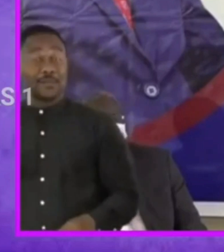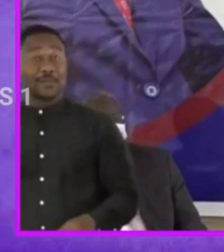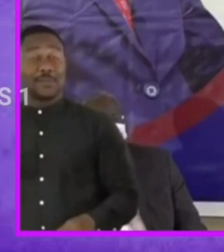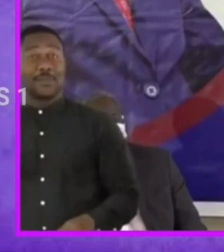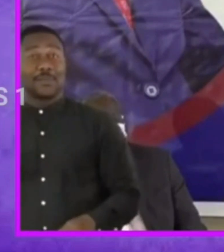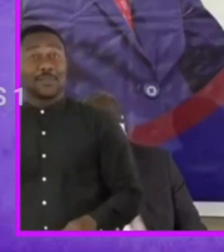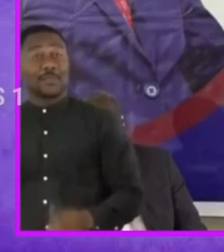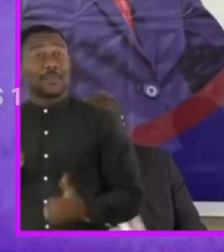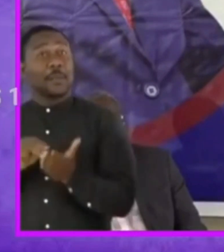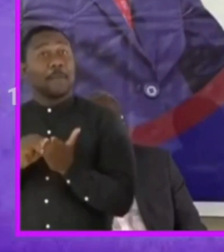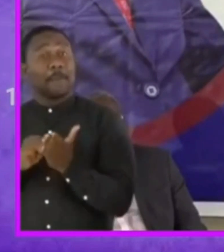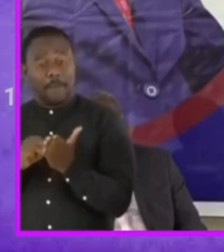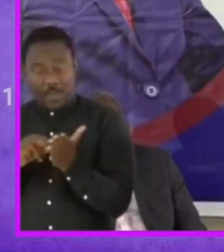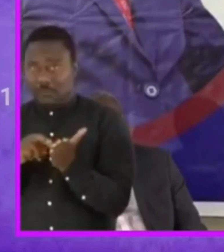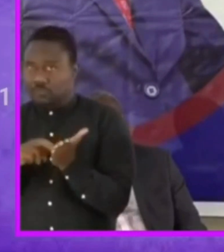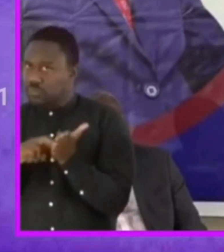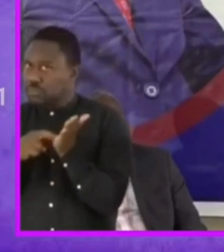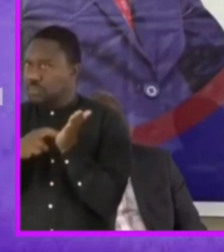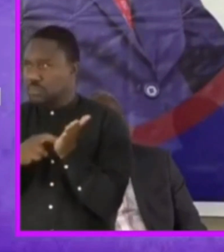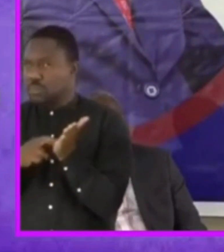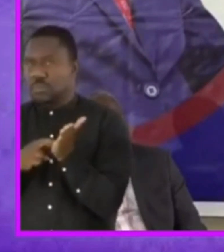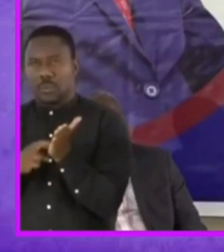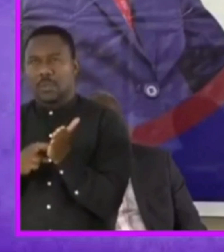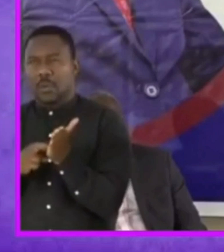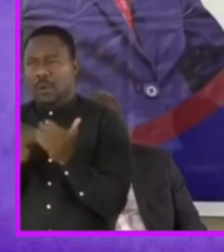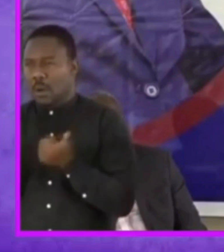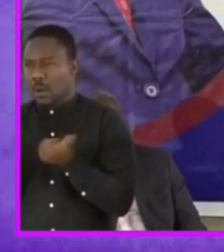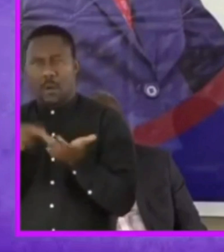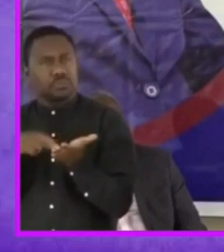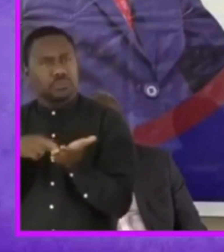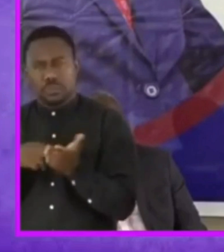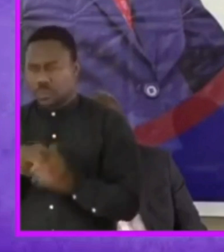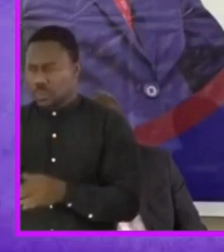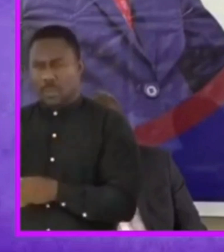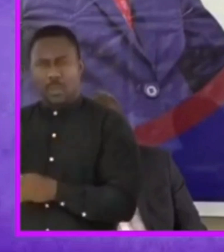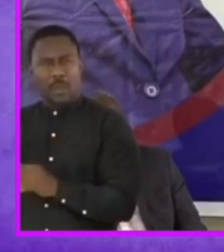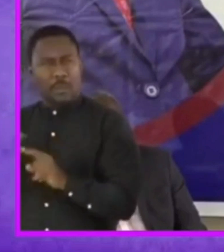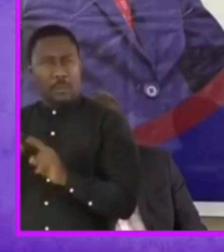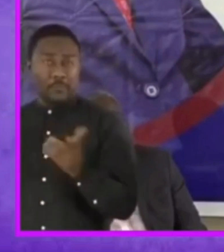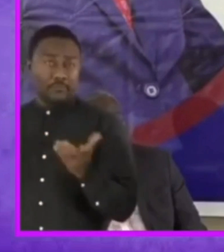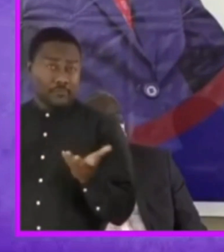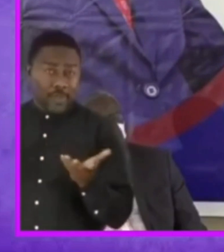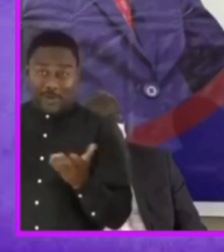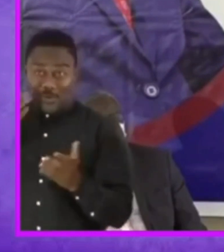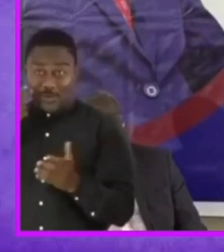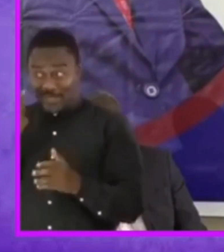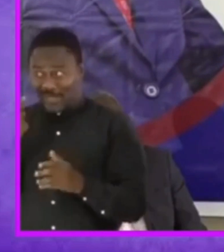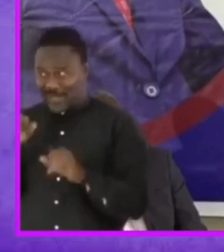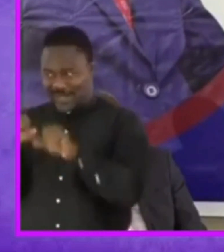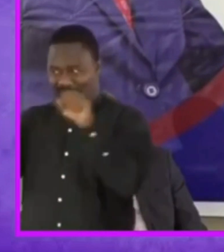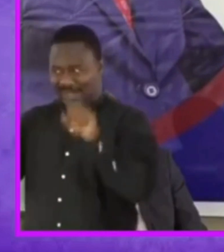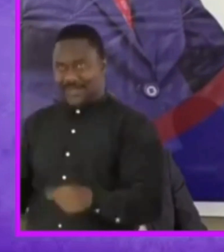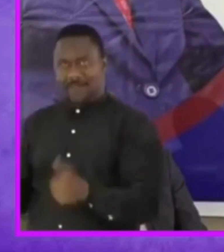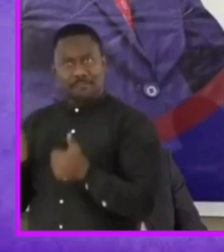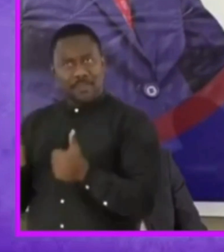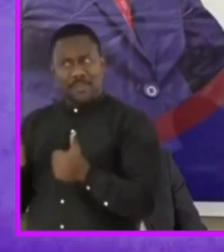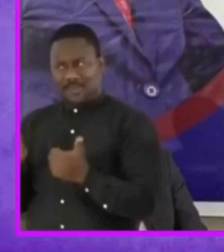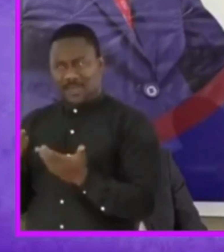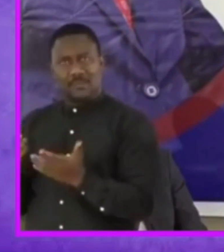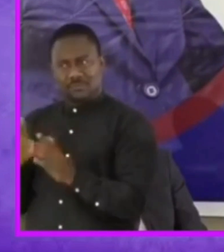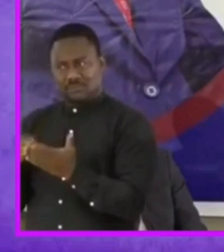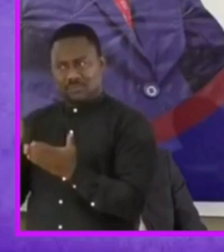a mechanical engineer but history probably wouldn't have been the same had it not been in a system where every student with learning